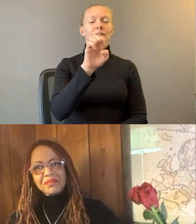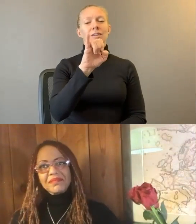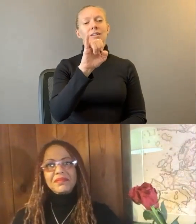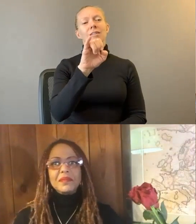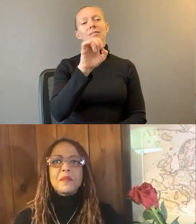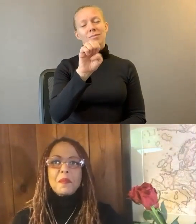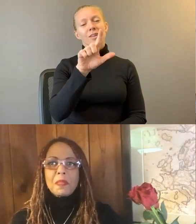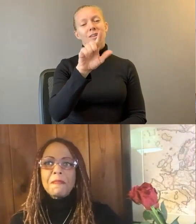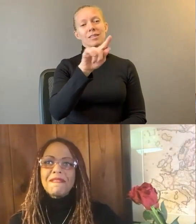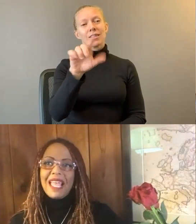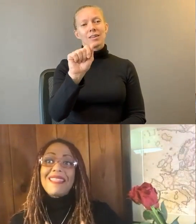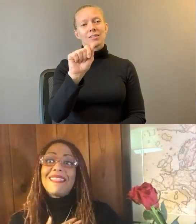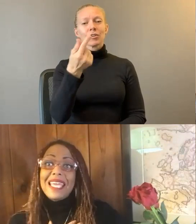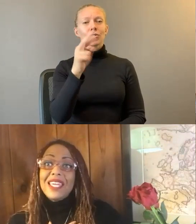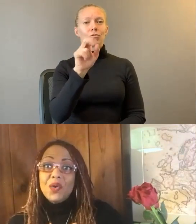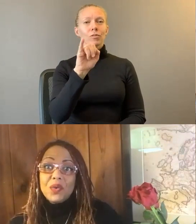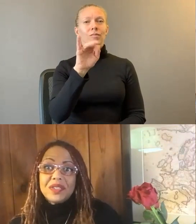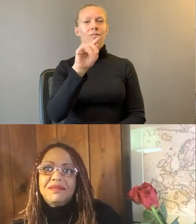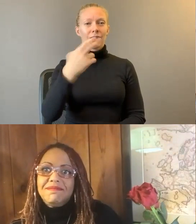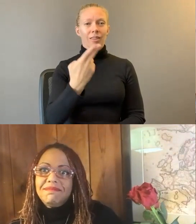to Sarah Bird for interpreting.